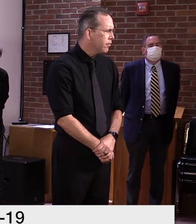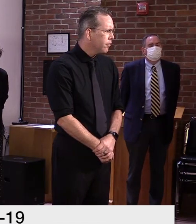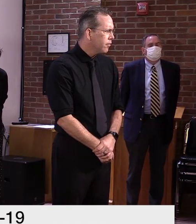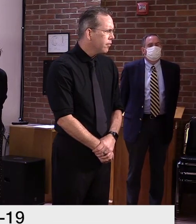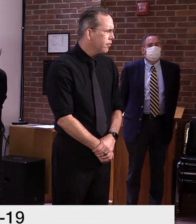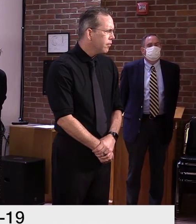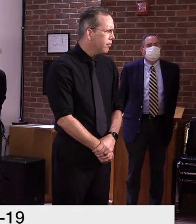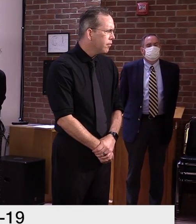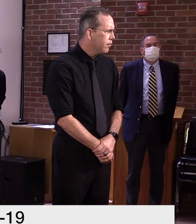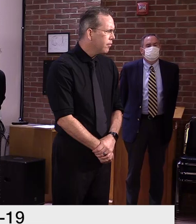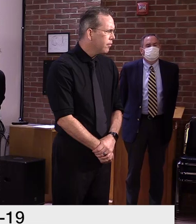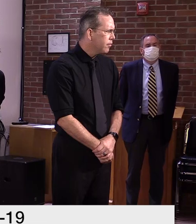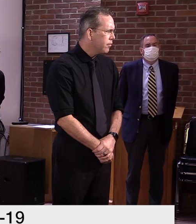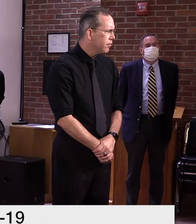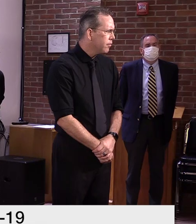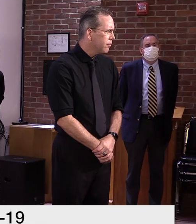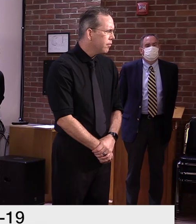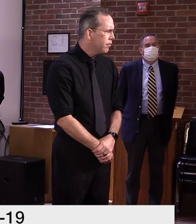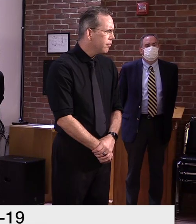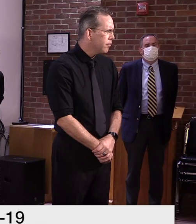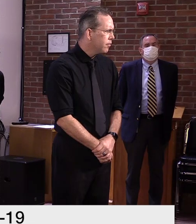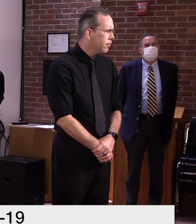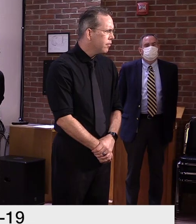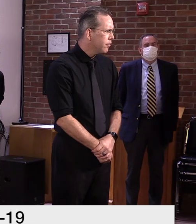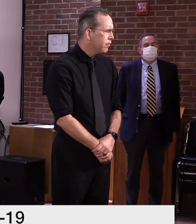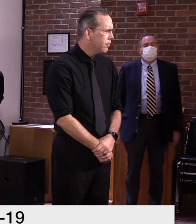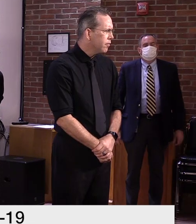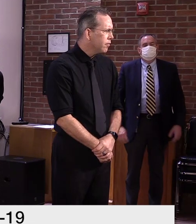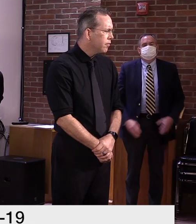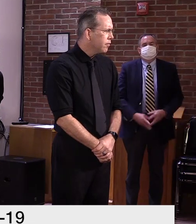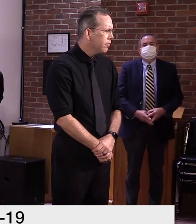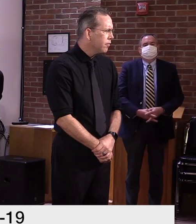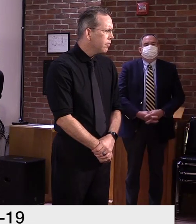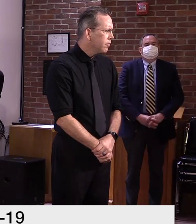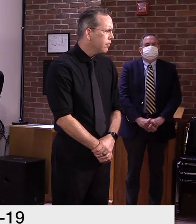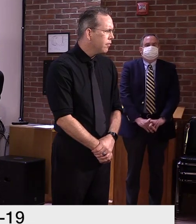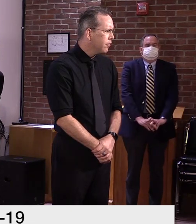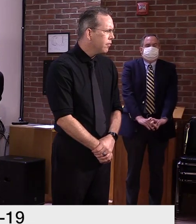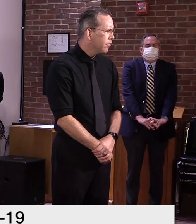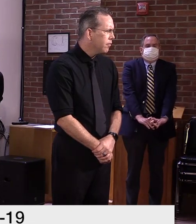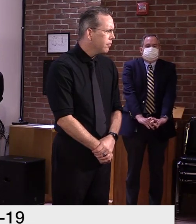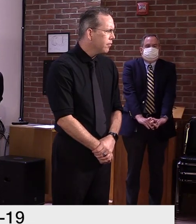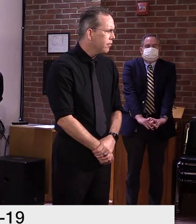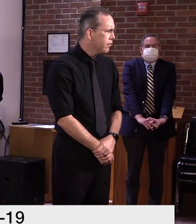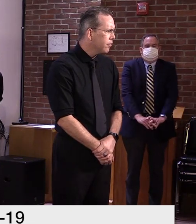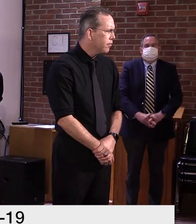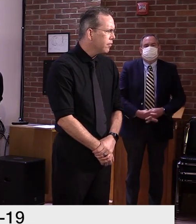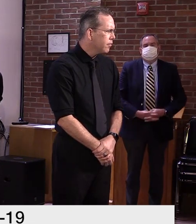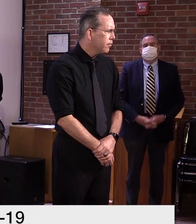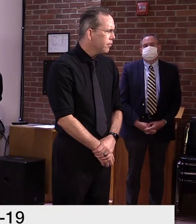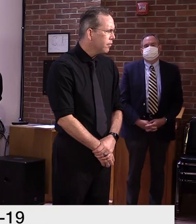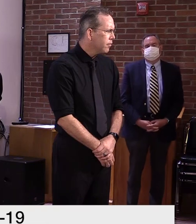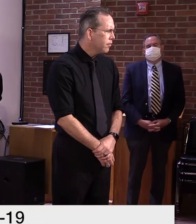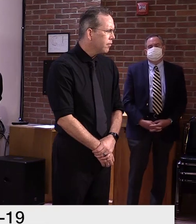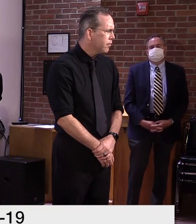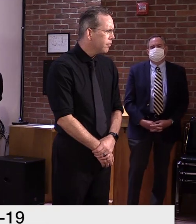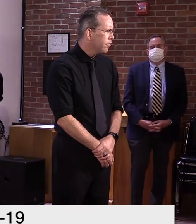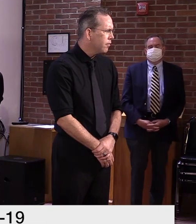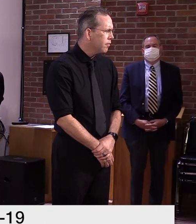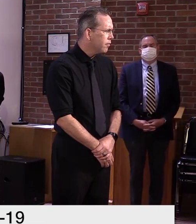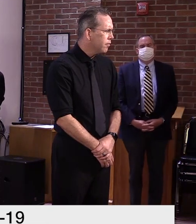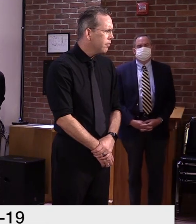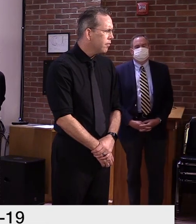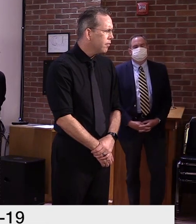data about hospitals, admissions, and various factors connected with the COVID pandemic